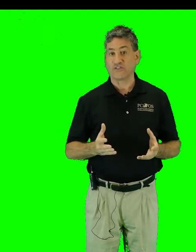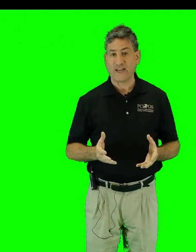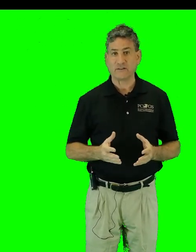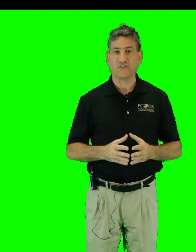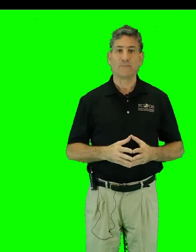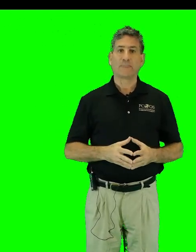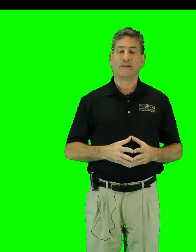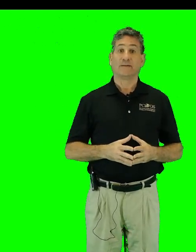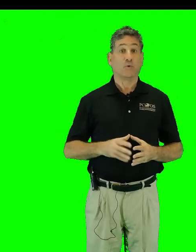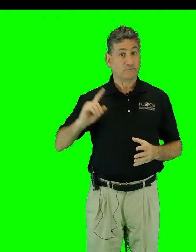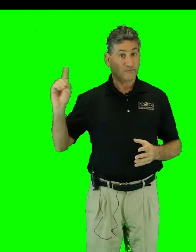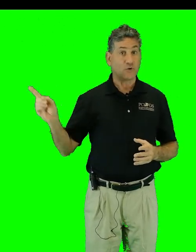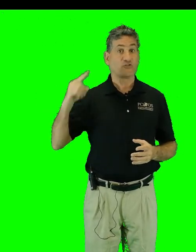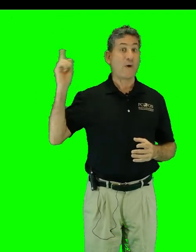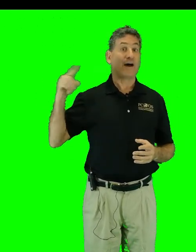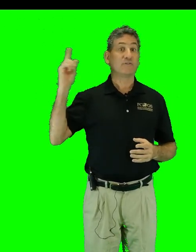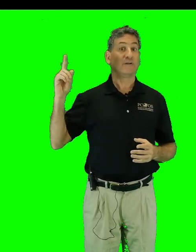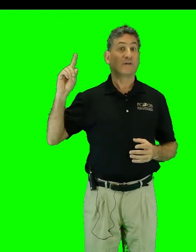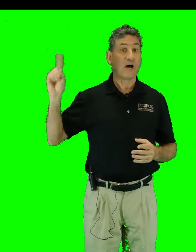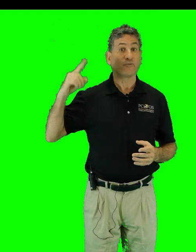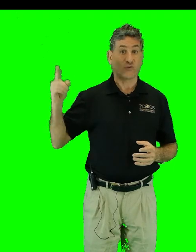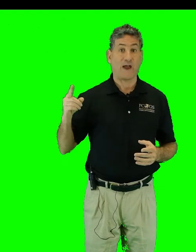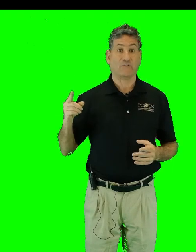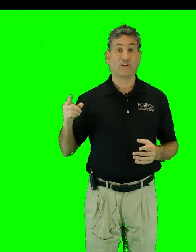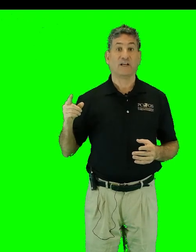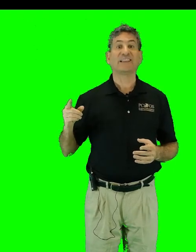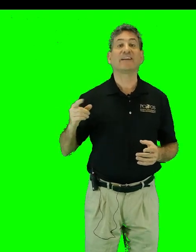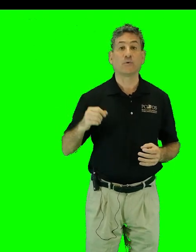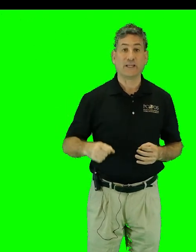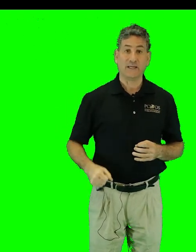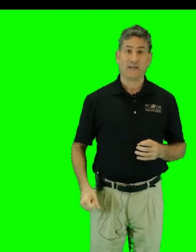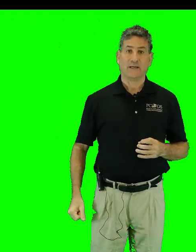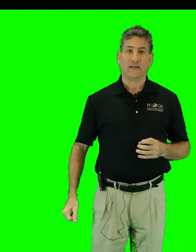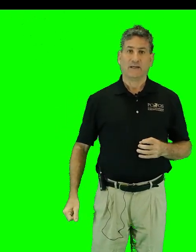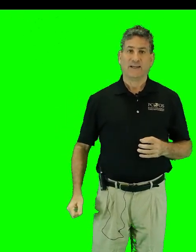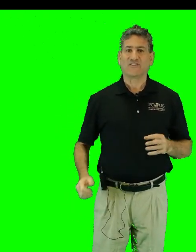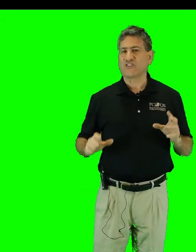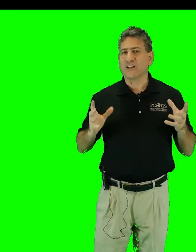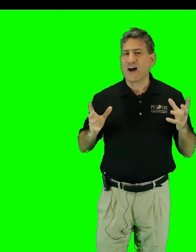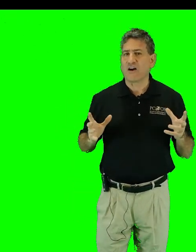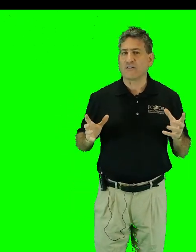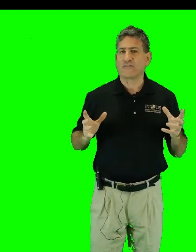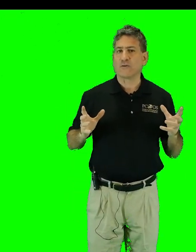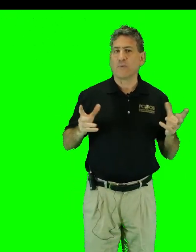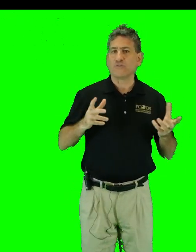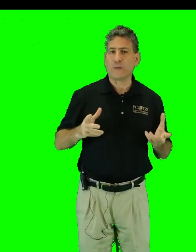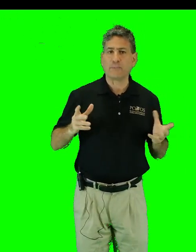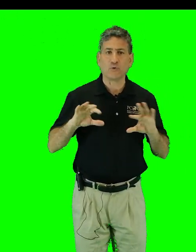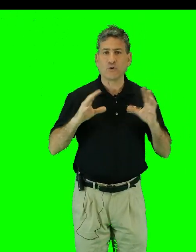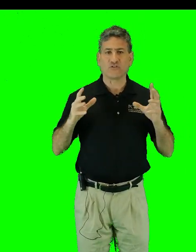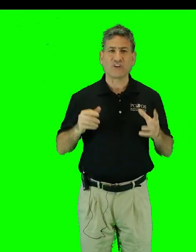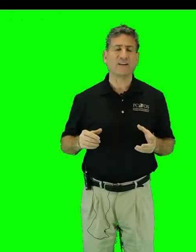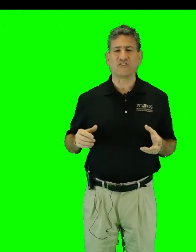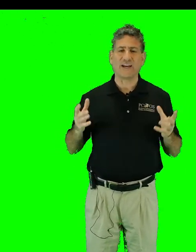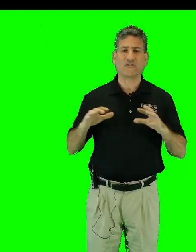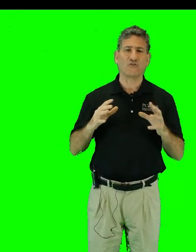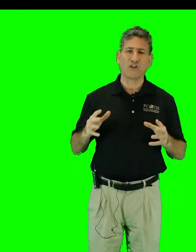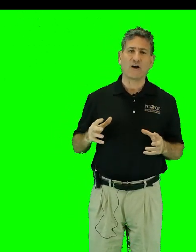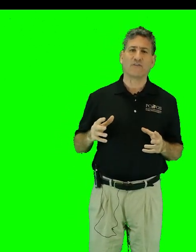cycles. What goes around comes around, literally. It's still hard for most people who don't study science or geography